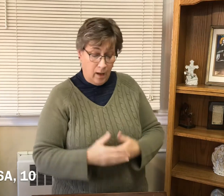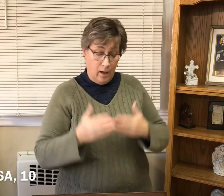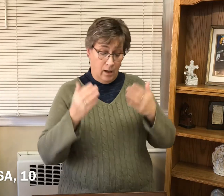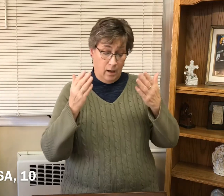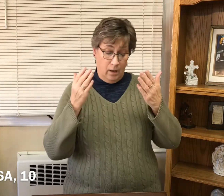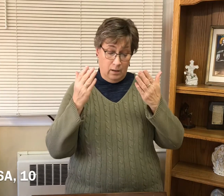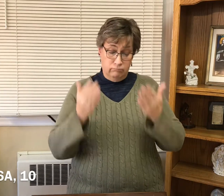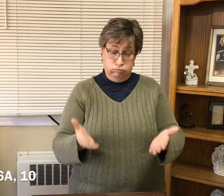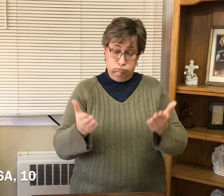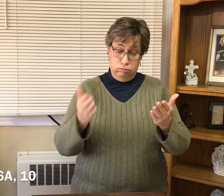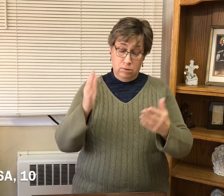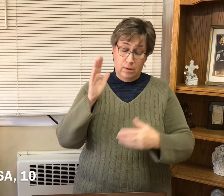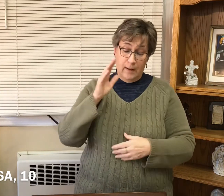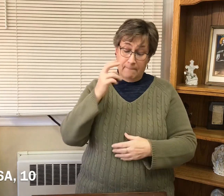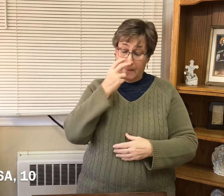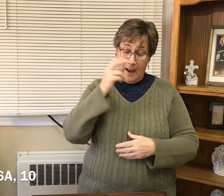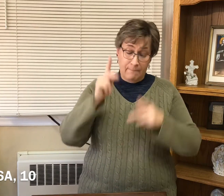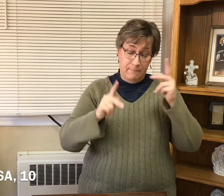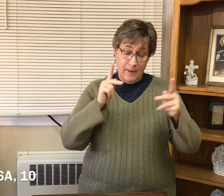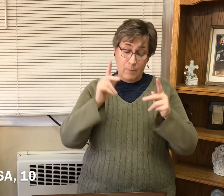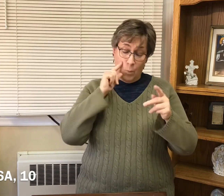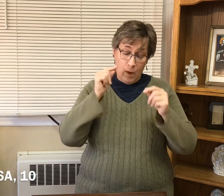Then will the eyes of the blind be opened.